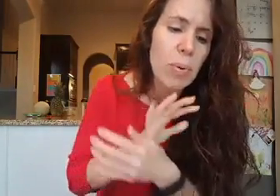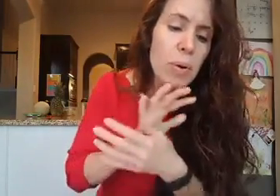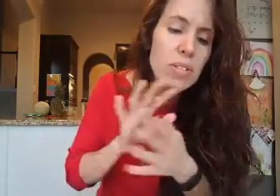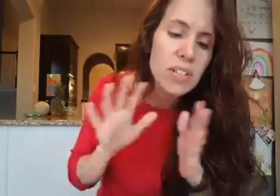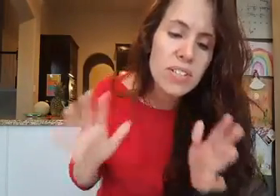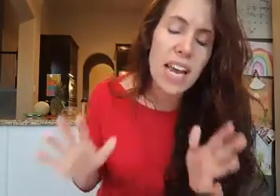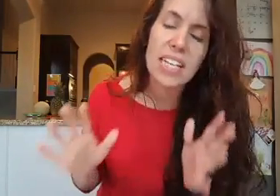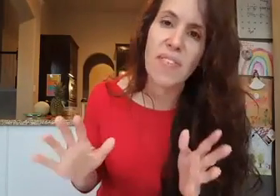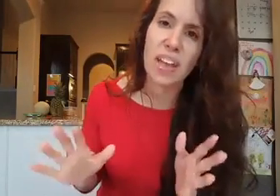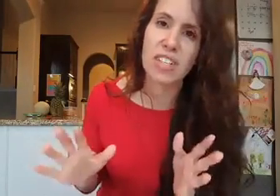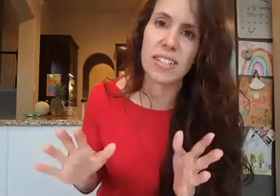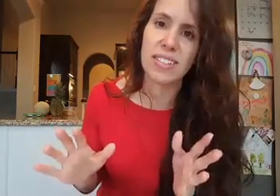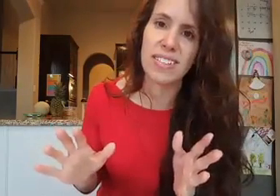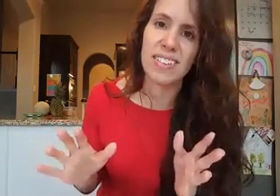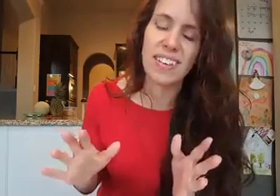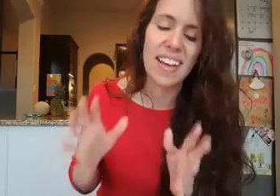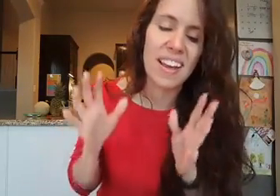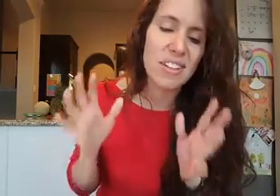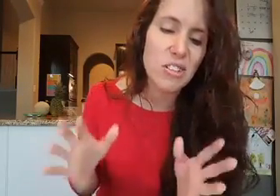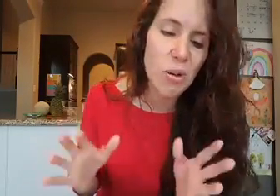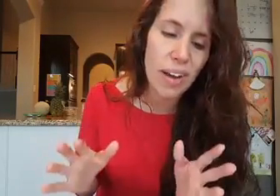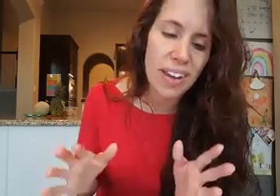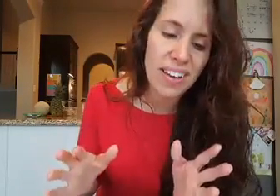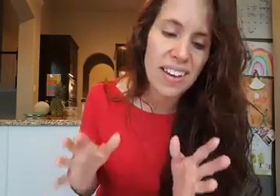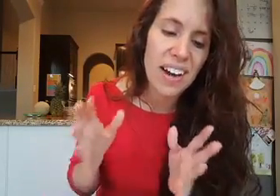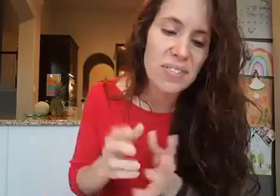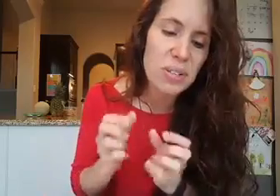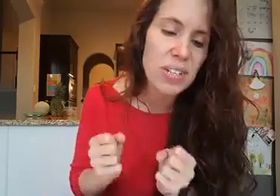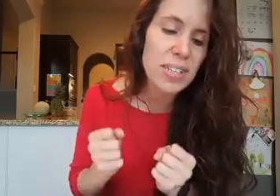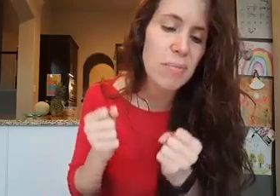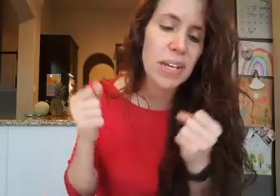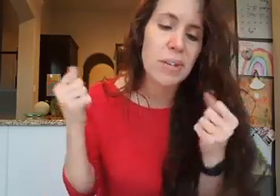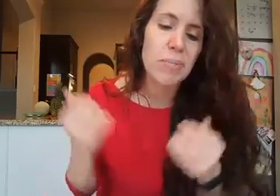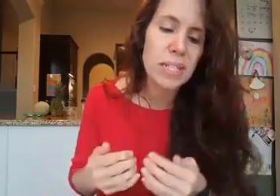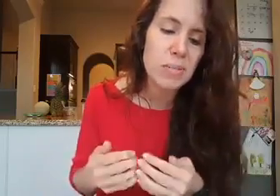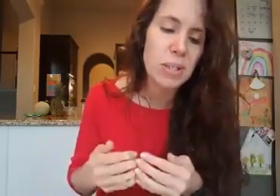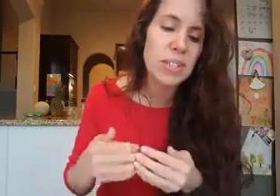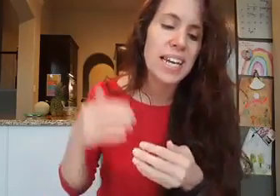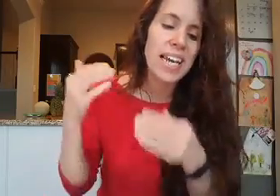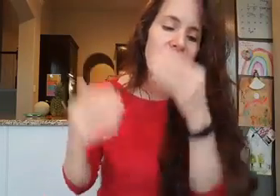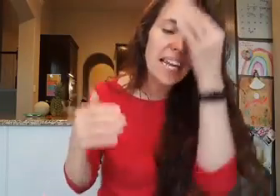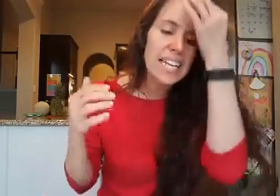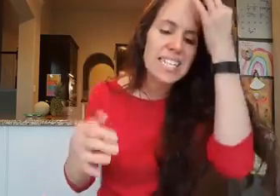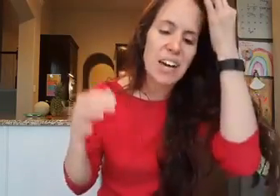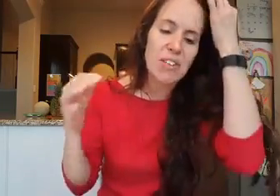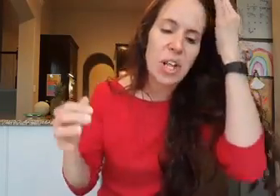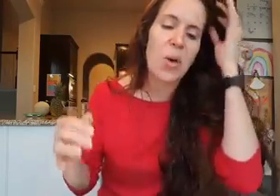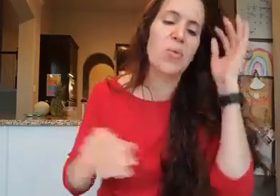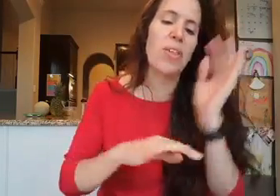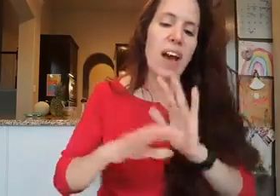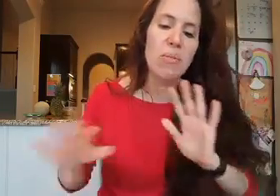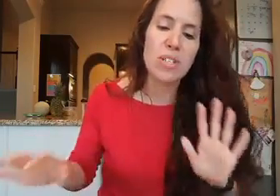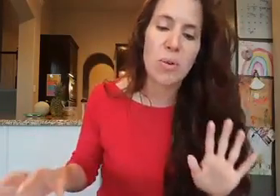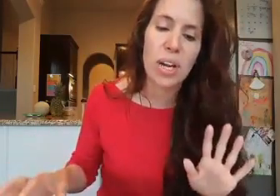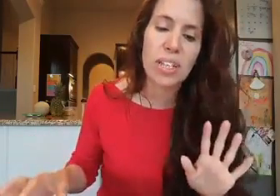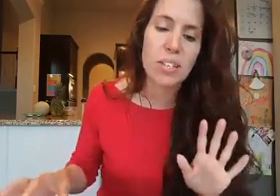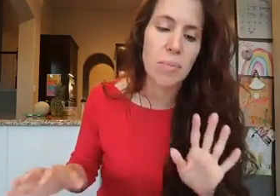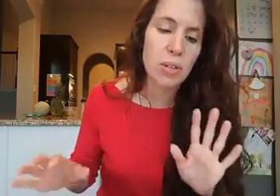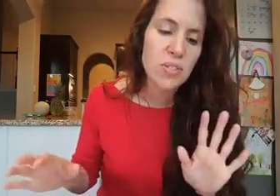personal satisfaction and joy of doing something commendable in itself alone without resorting to boastful